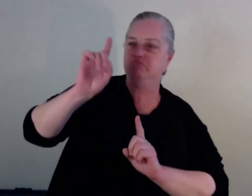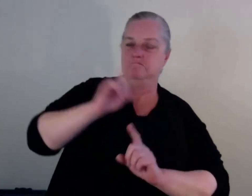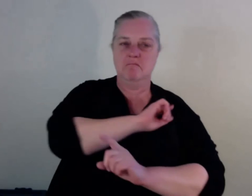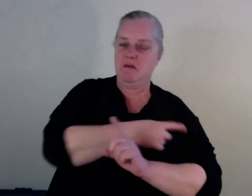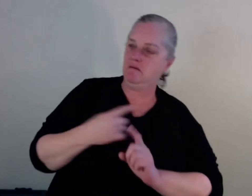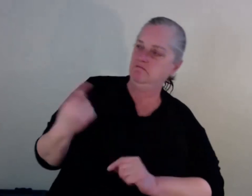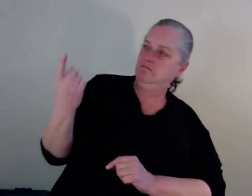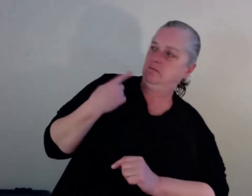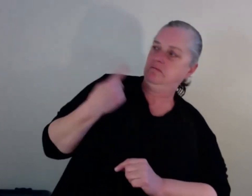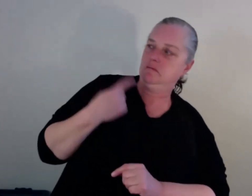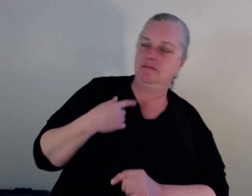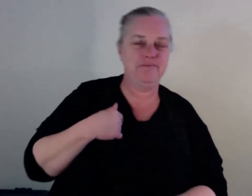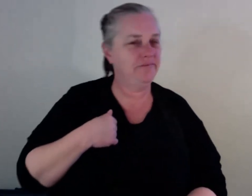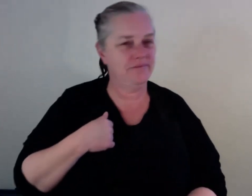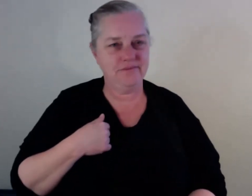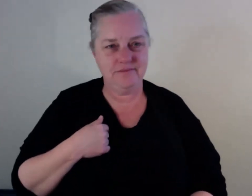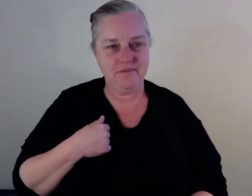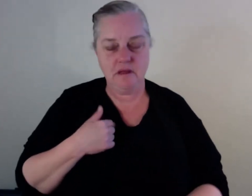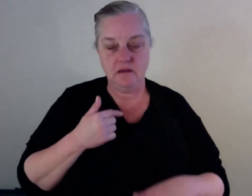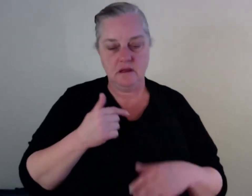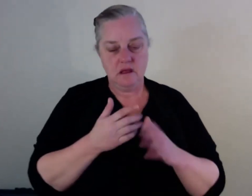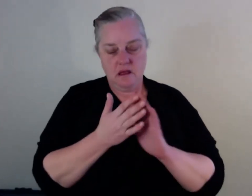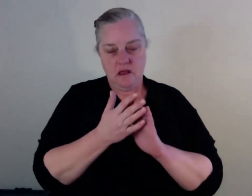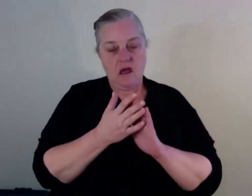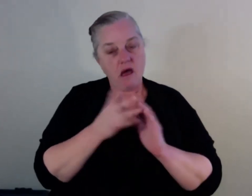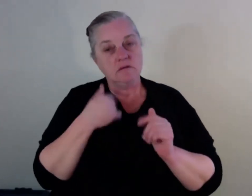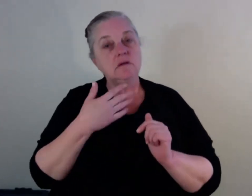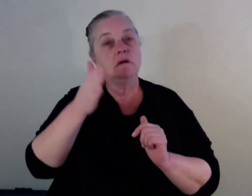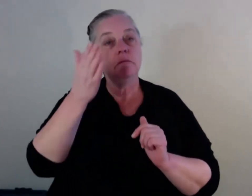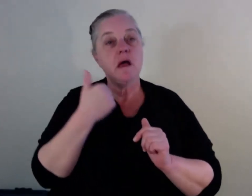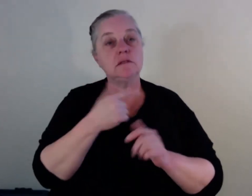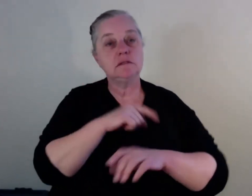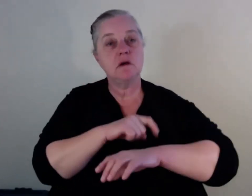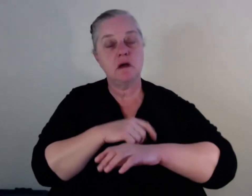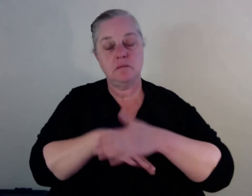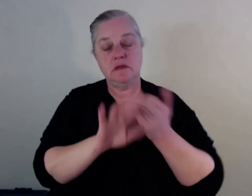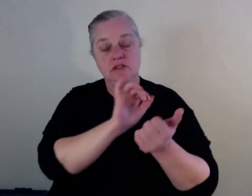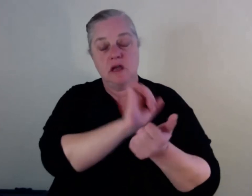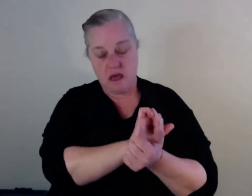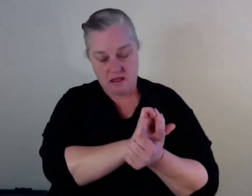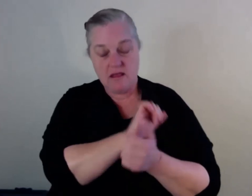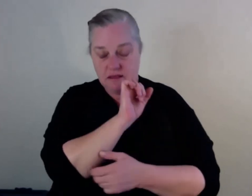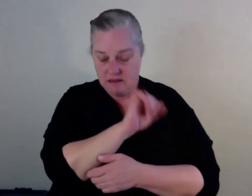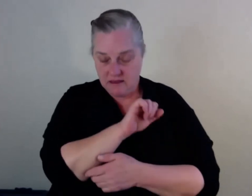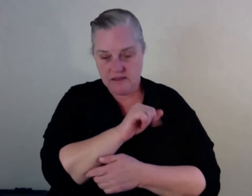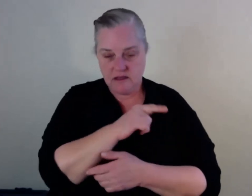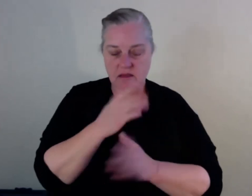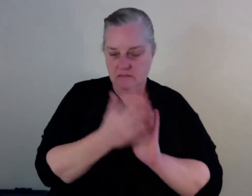can easily be rubbed up the wrong way, but that's an issue for me to deal with. And just looking at me,